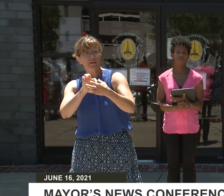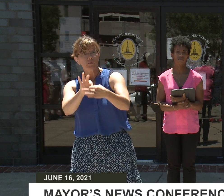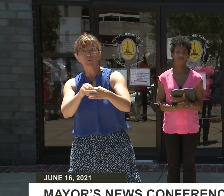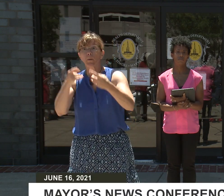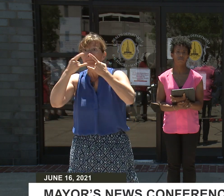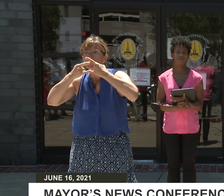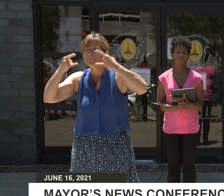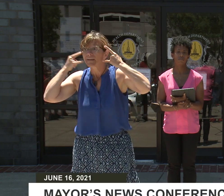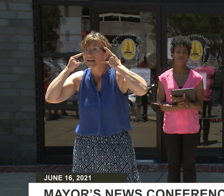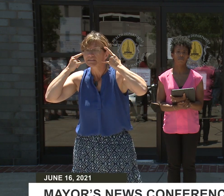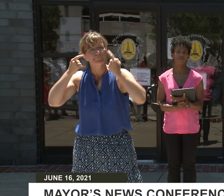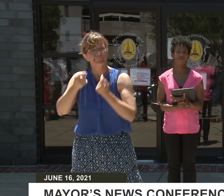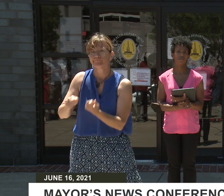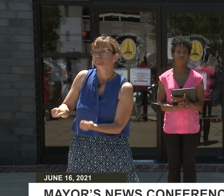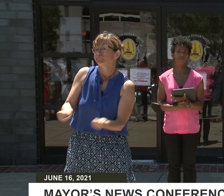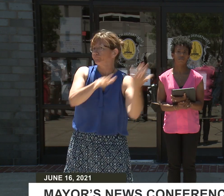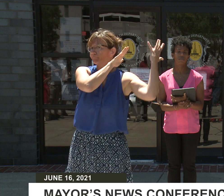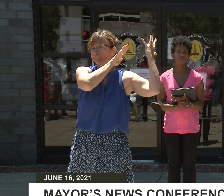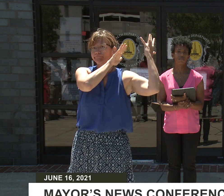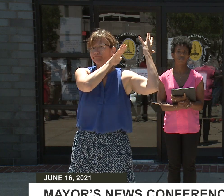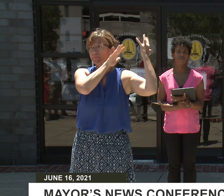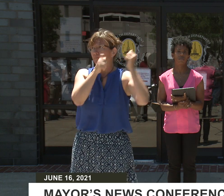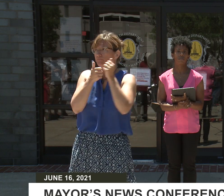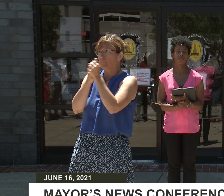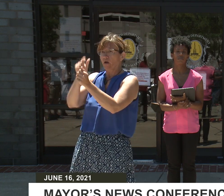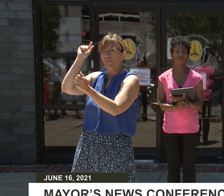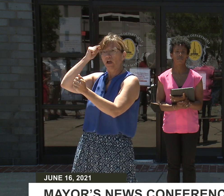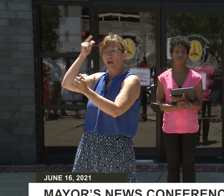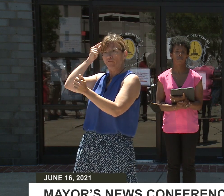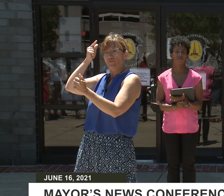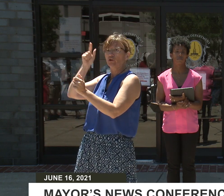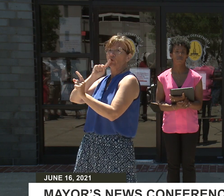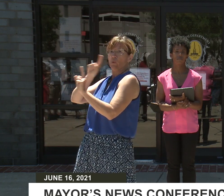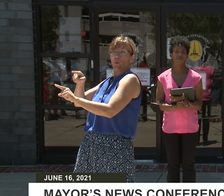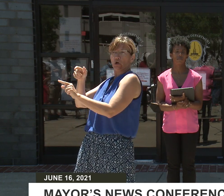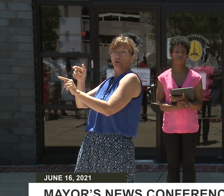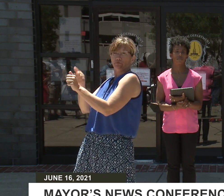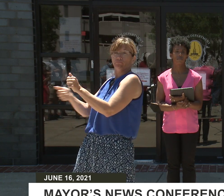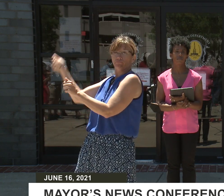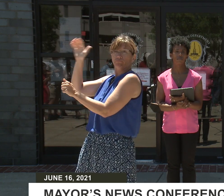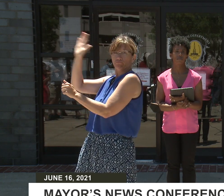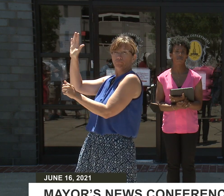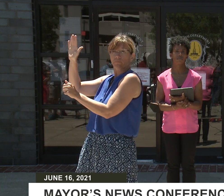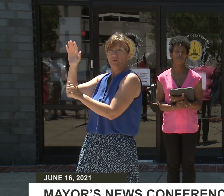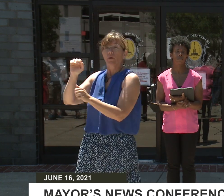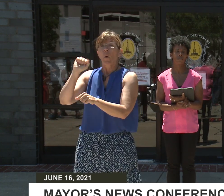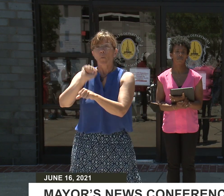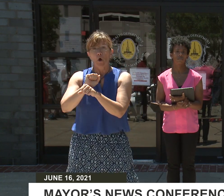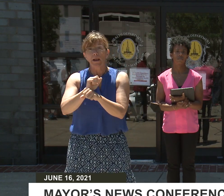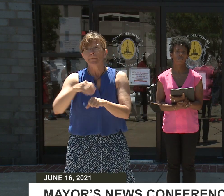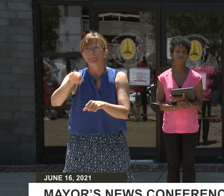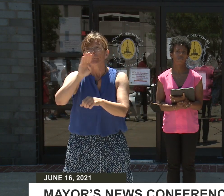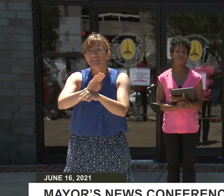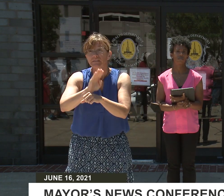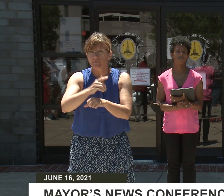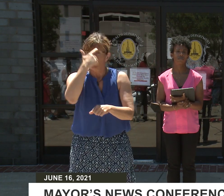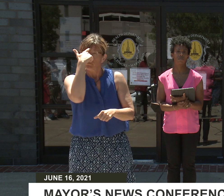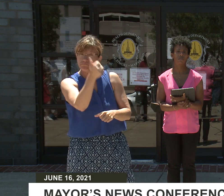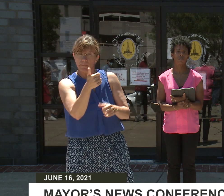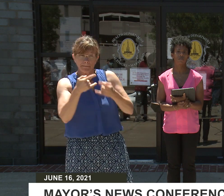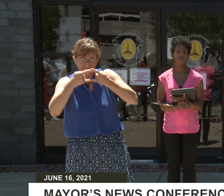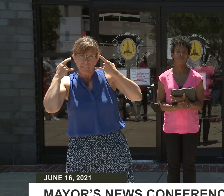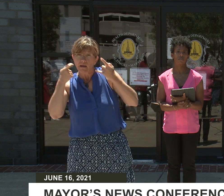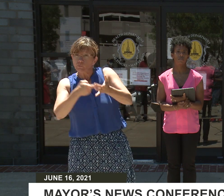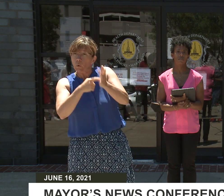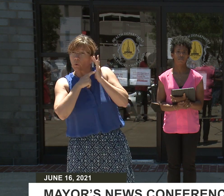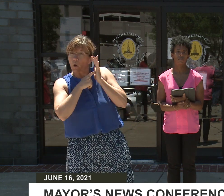Governor's announcement yesterday. Workplaces and businesses do retain the right to set their own policies, and I encourage residents and